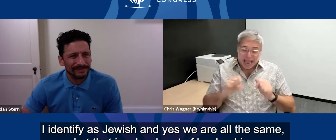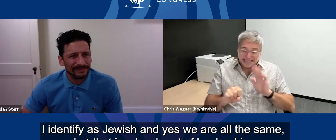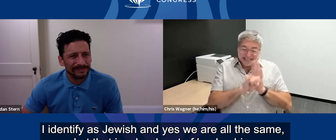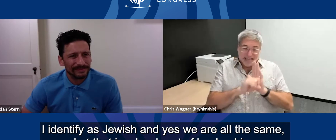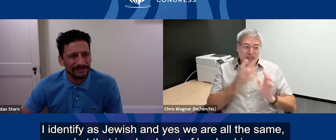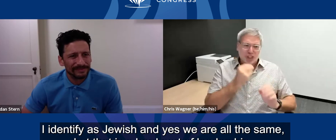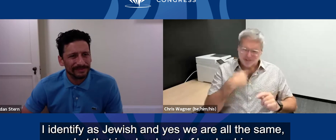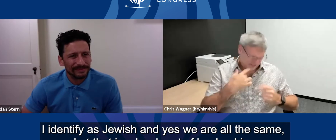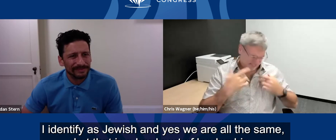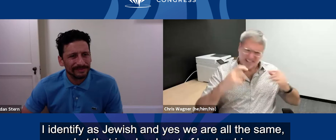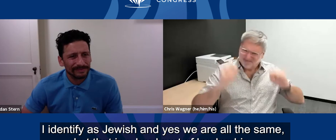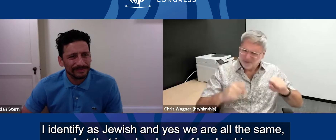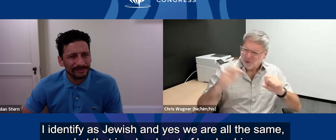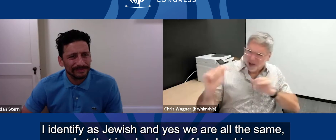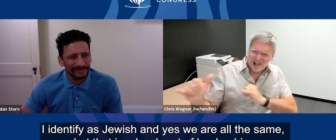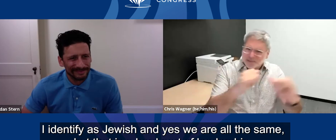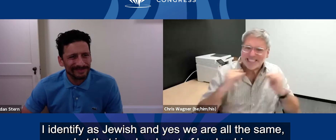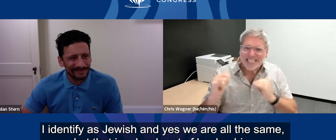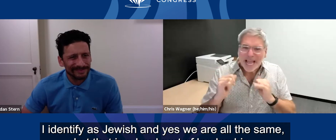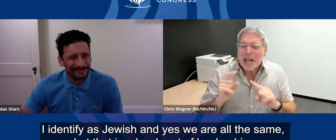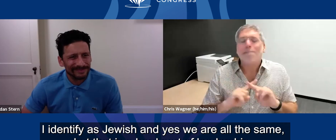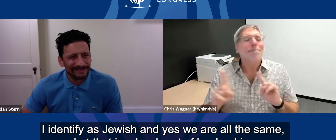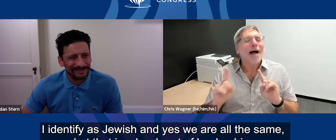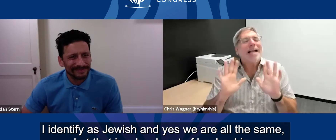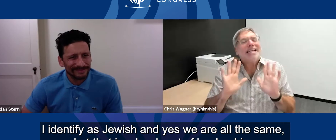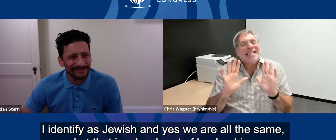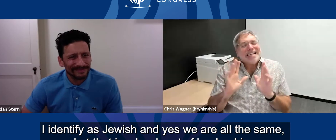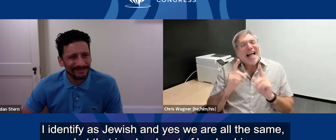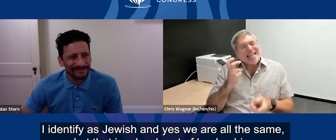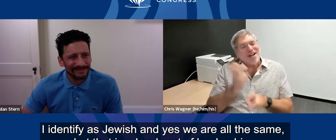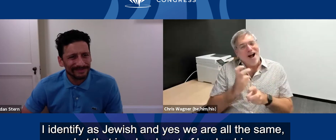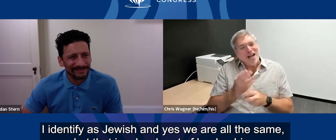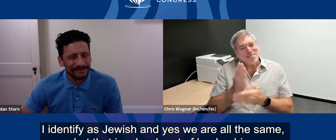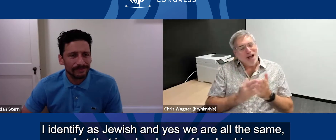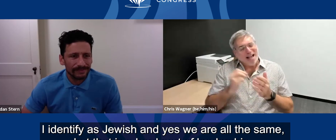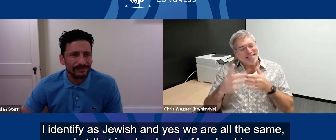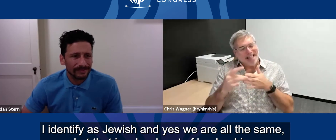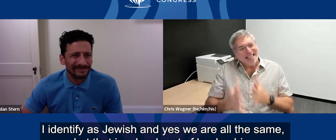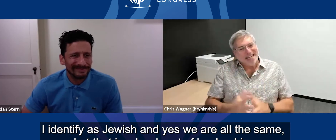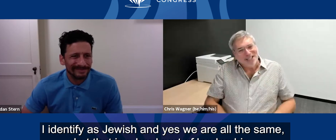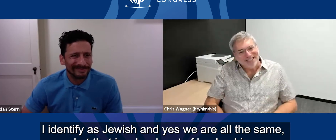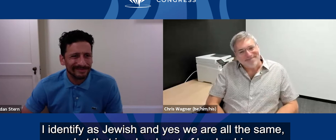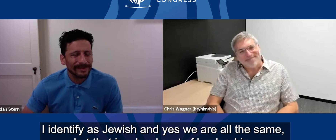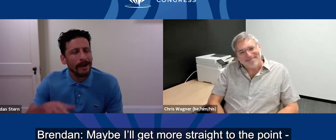I identify as Jewish and yes, we are all the same. But that's the hard part about leadership.